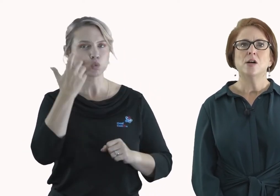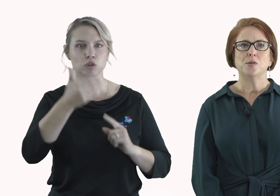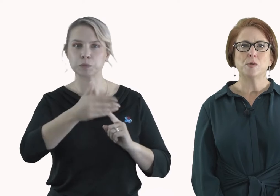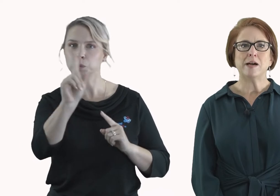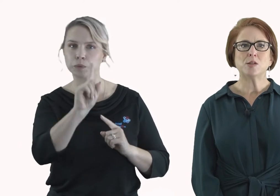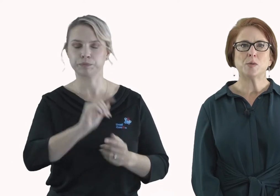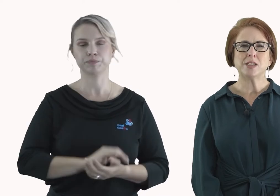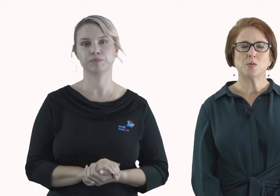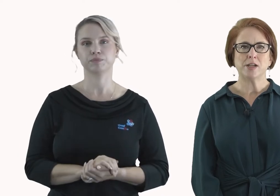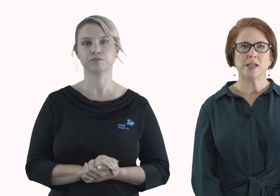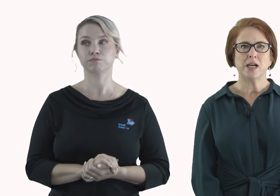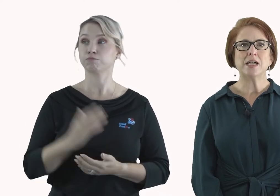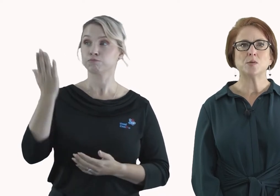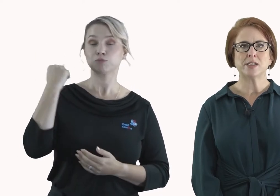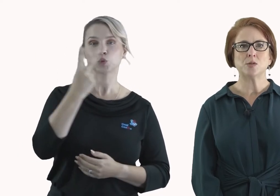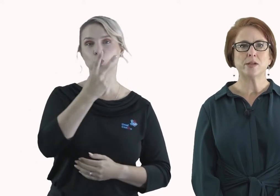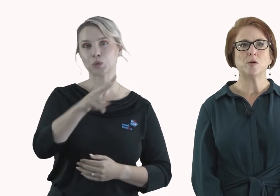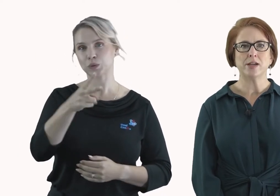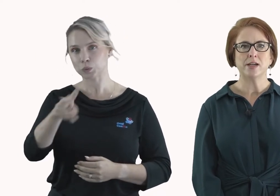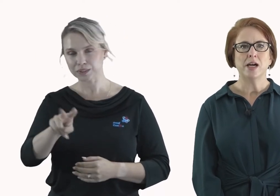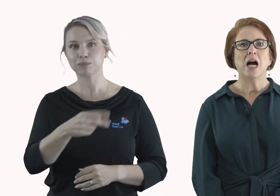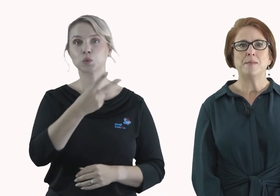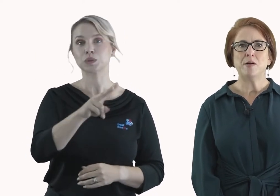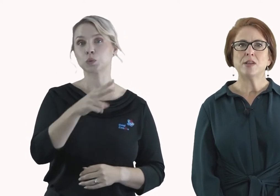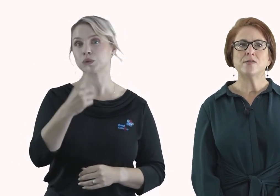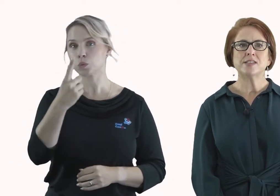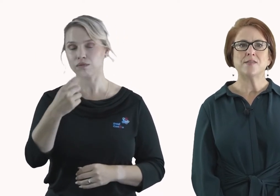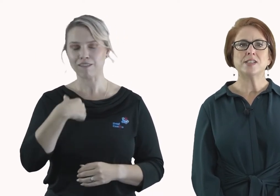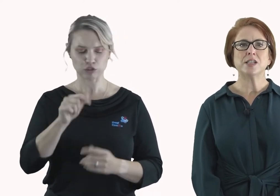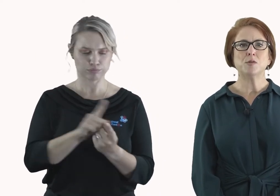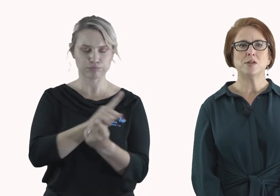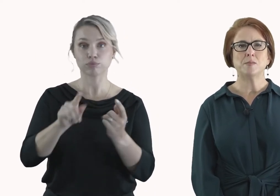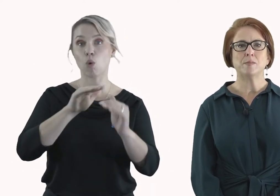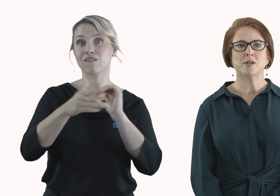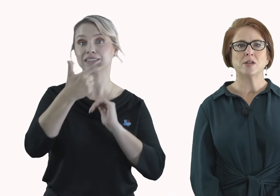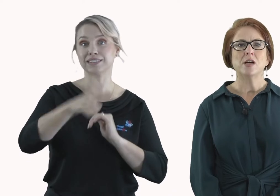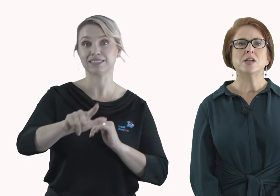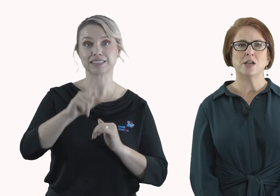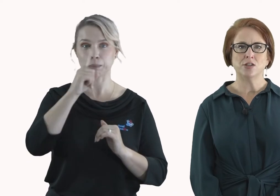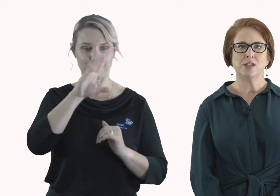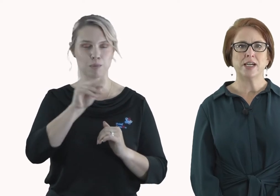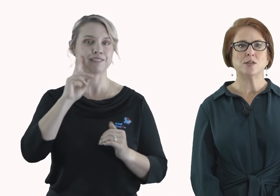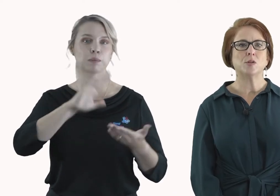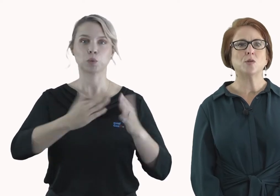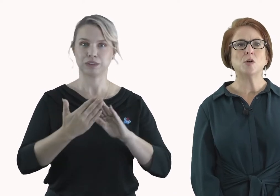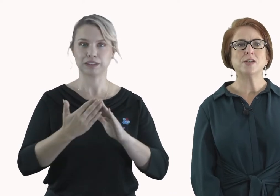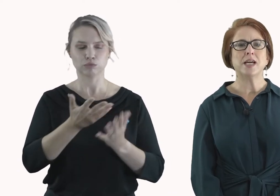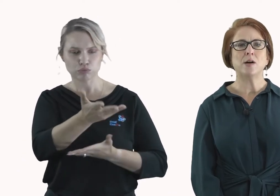Throughout 2020 and 2021, I met with over 70 community members to understand what you wanted now